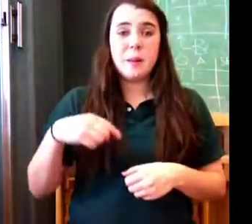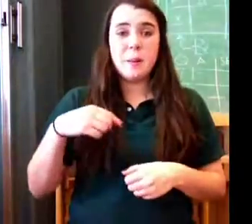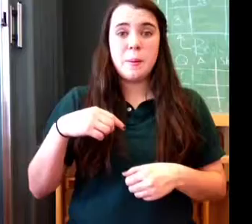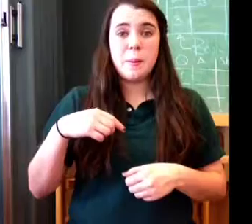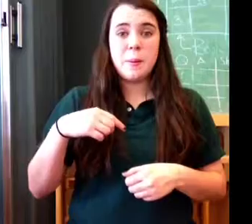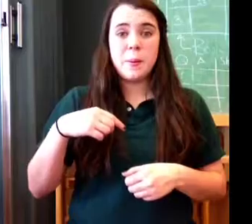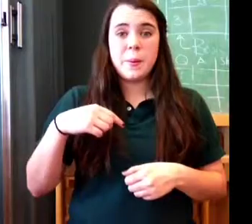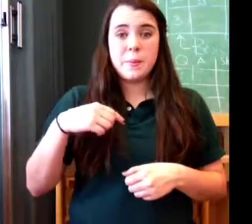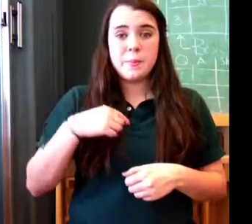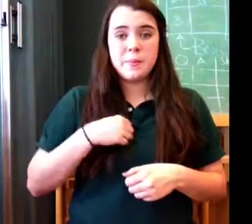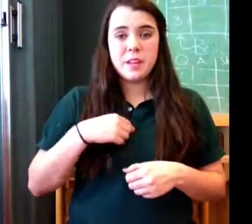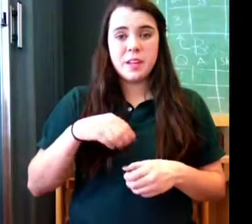I messed up